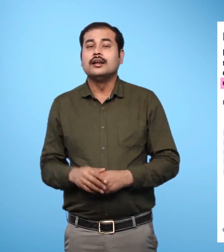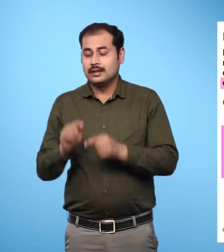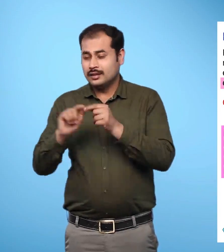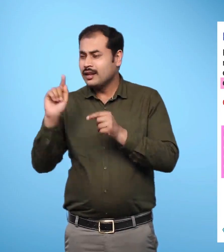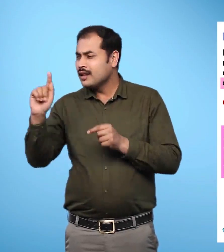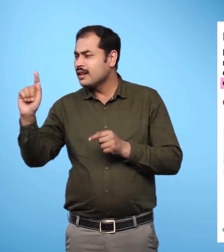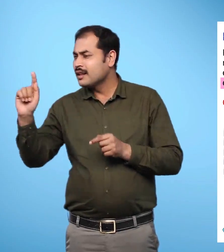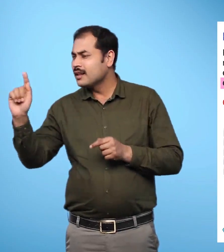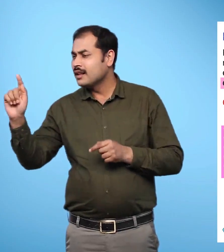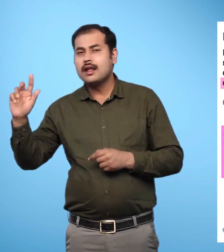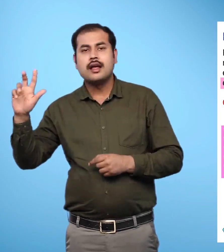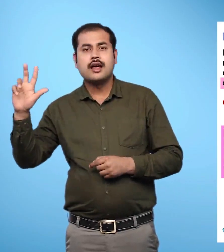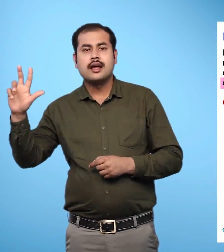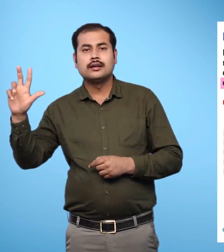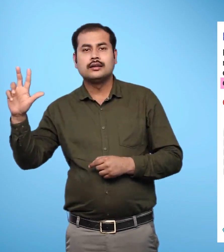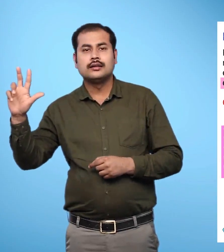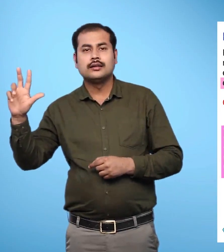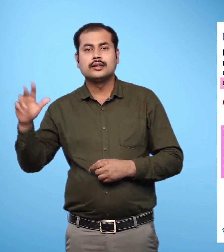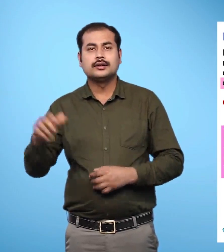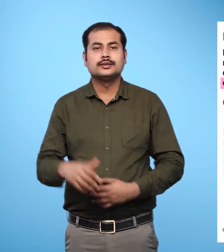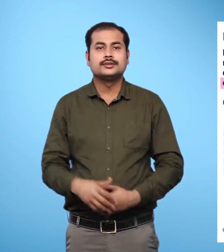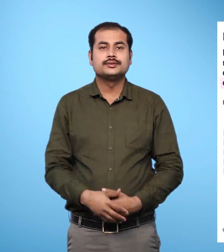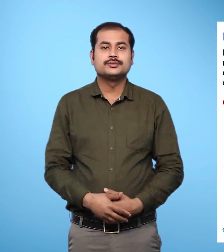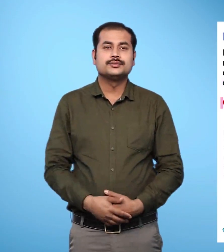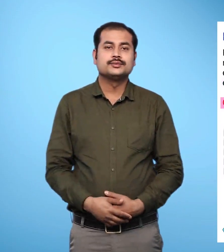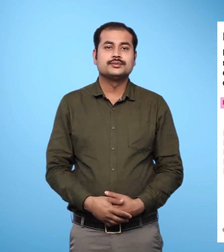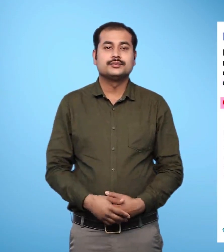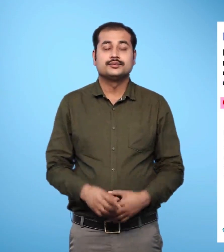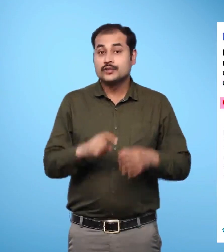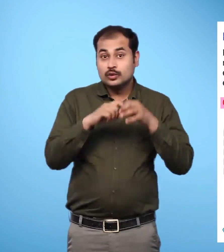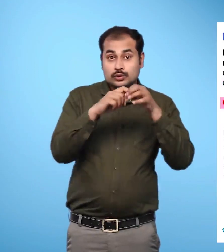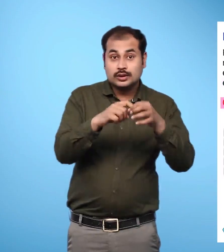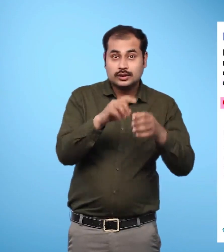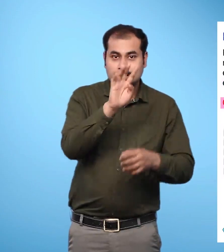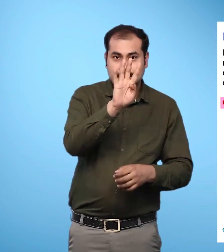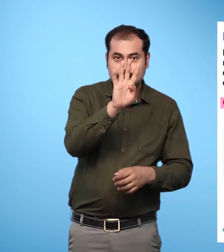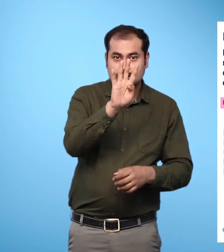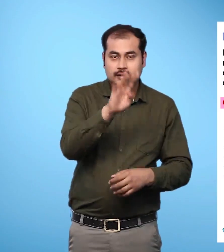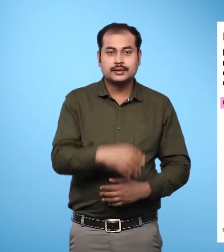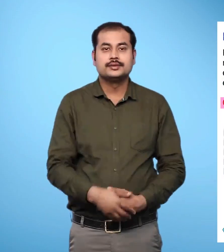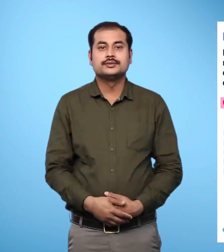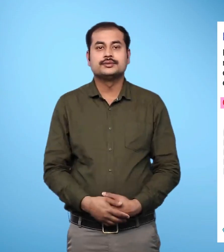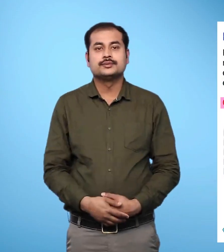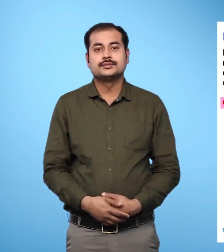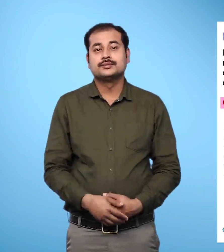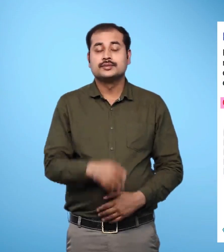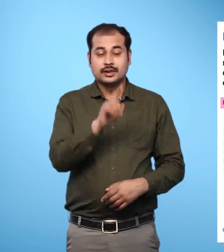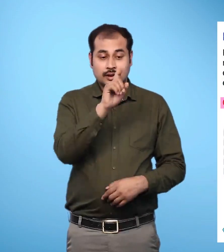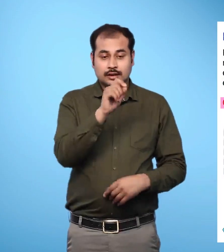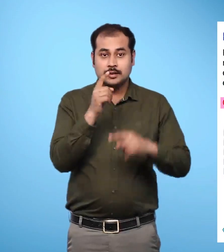matchsticks are shown together. Question 4 What is 10 plus